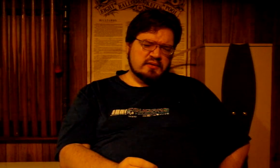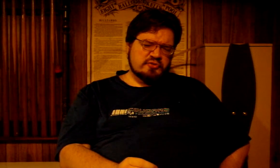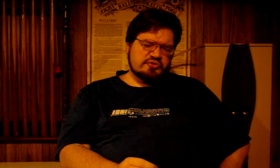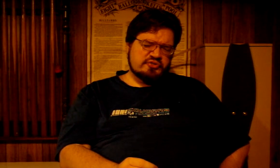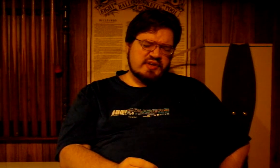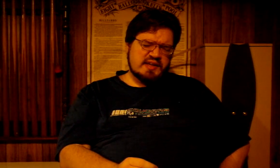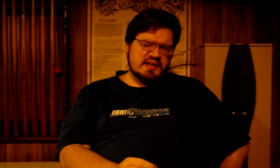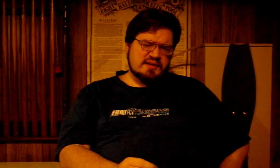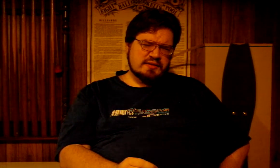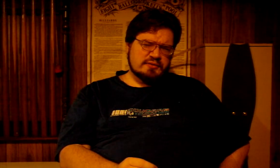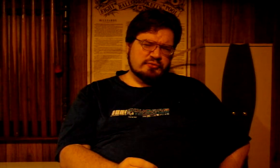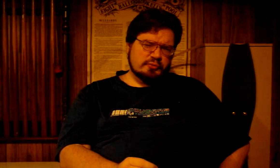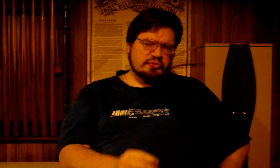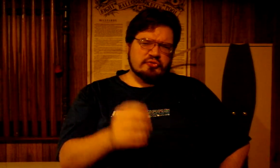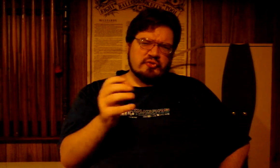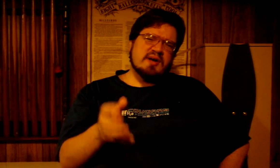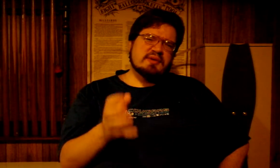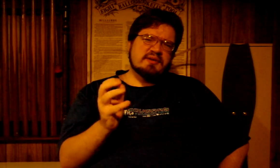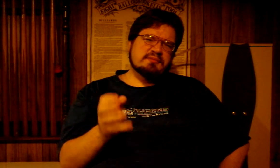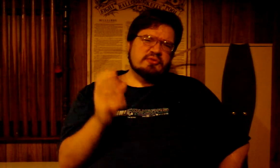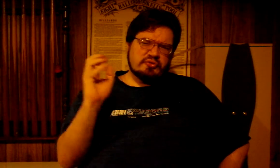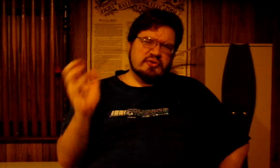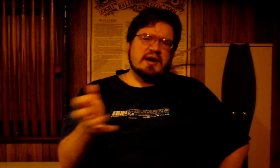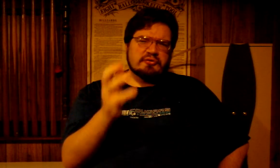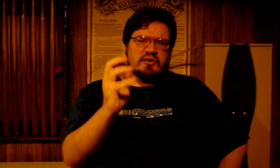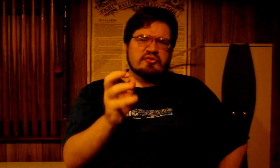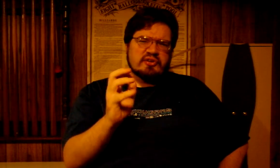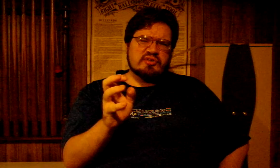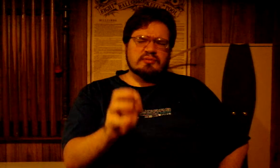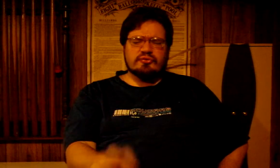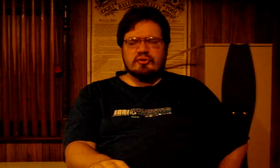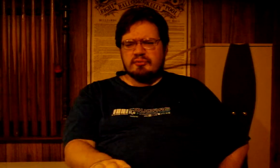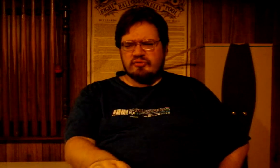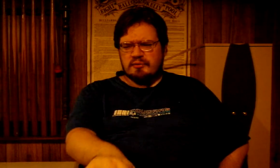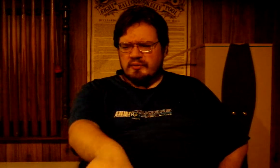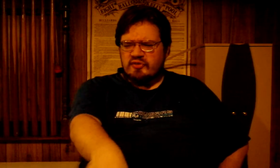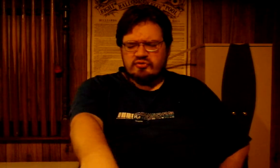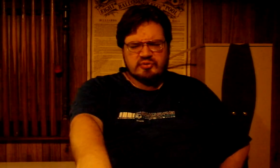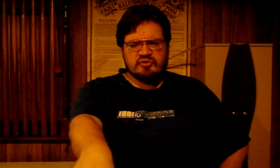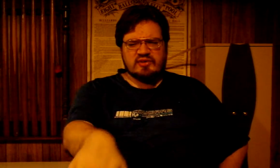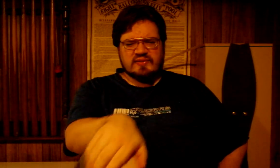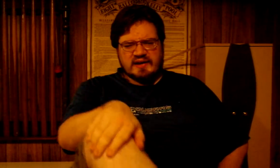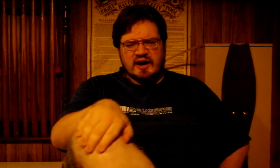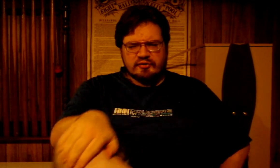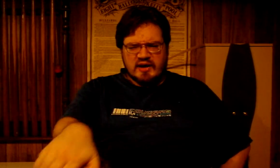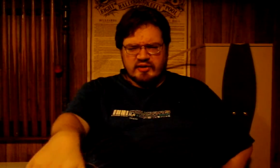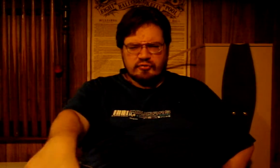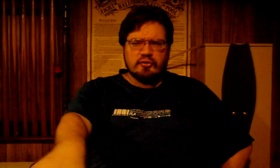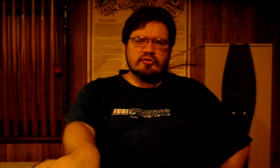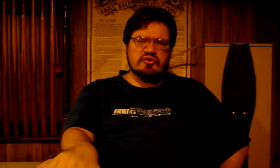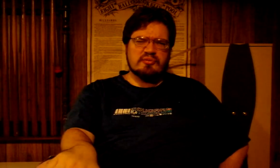but was describing, she was characterising in general terms the relationship that character had to her Digimon.